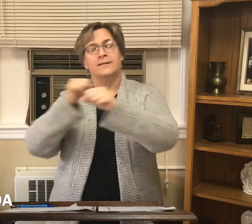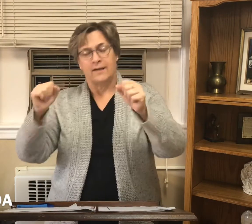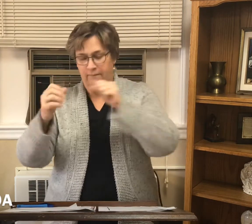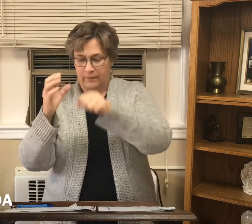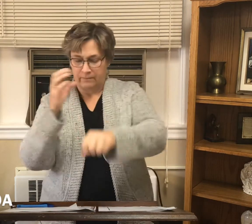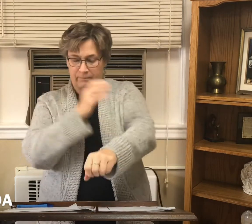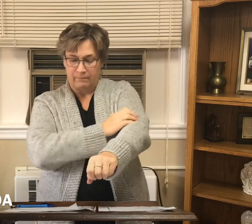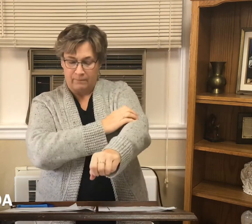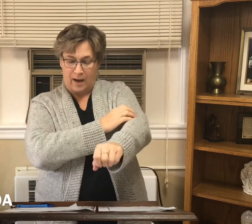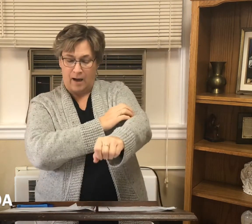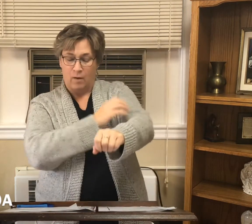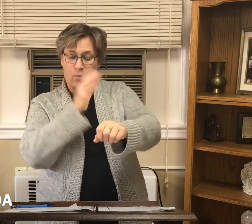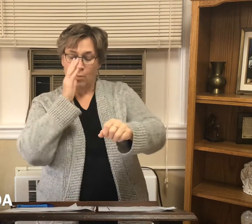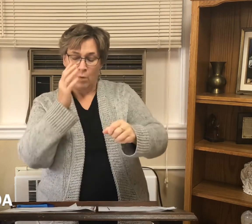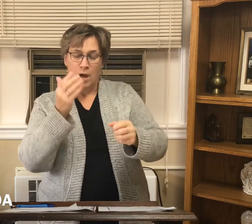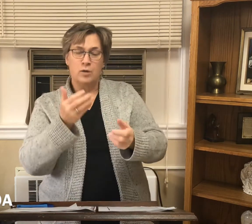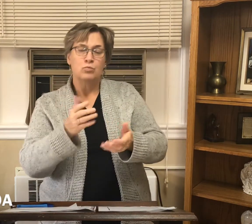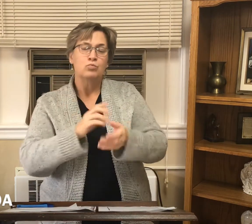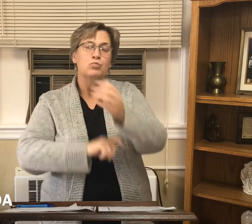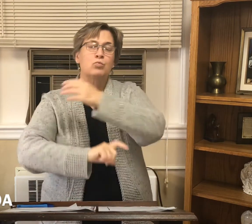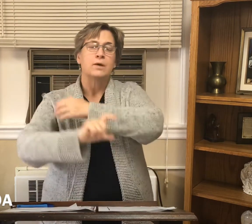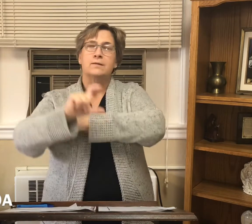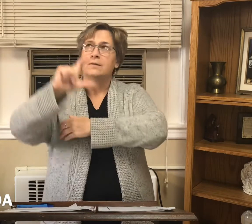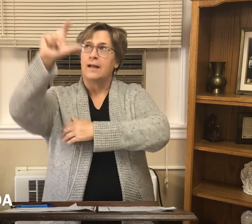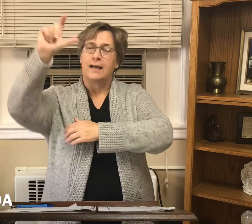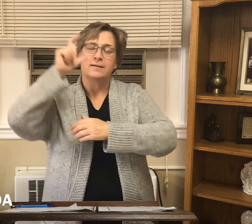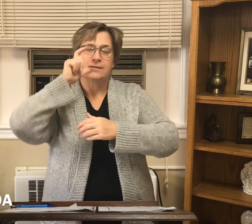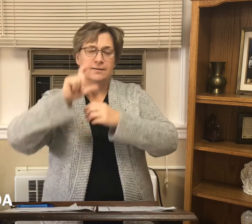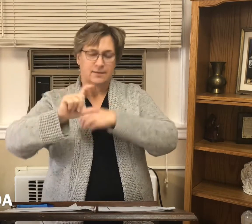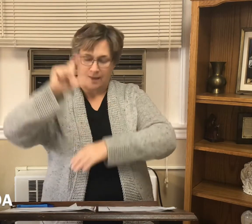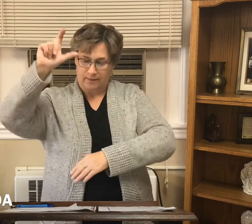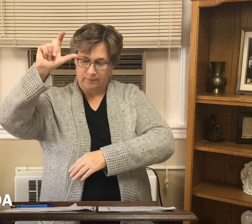arise the son of justice with its healing rays